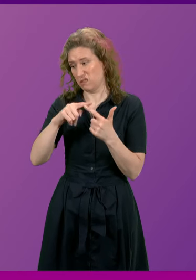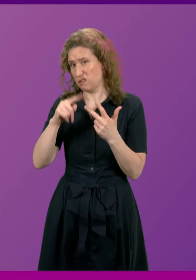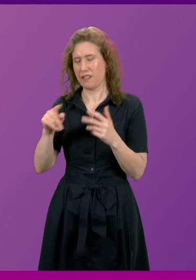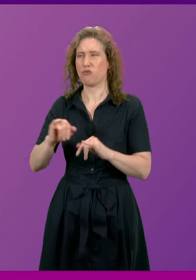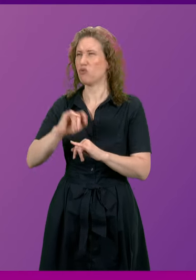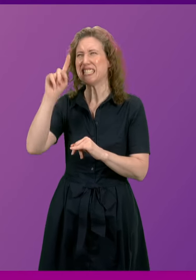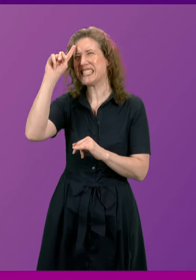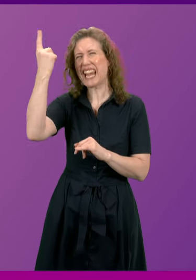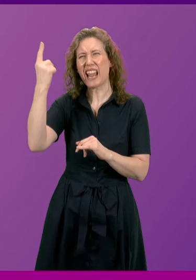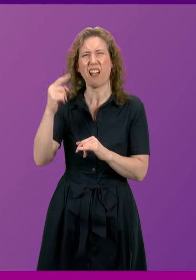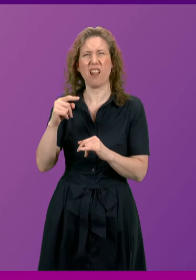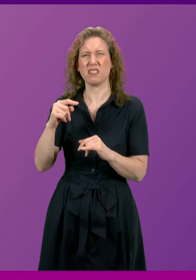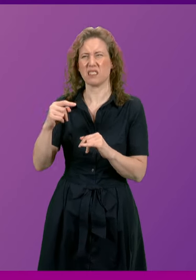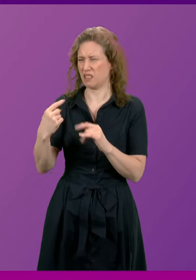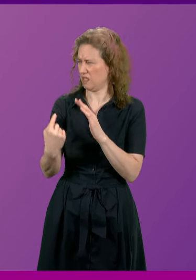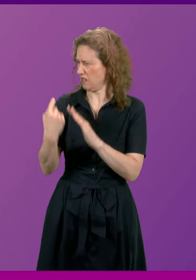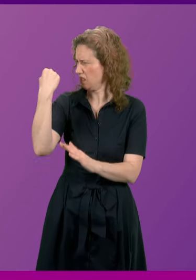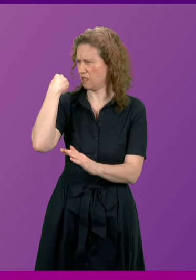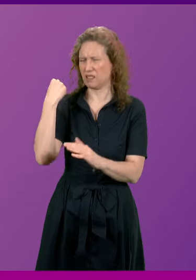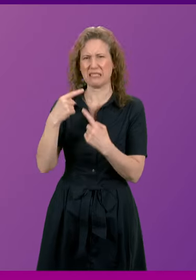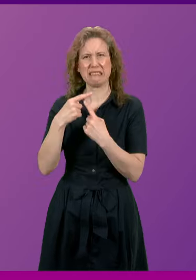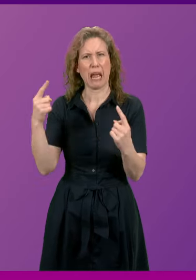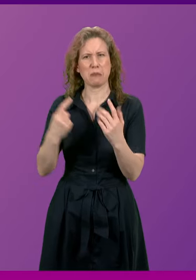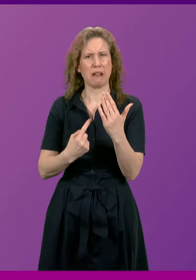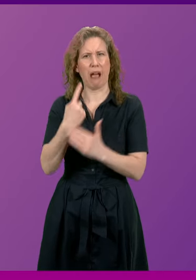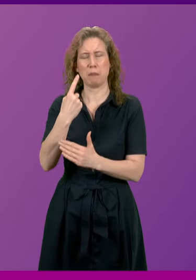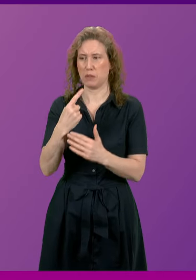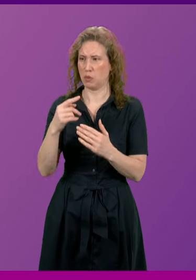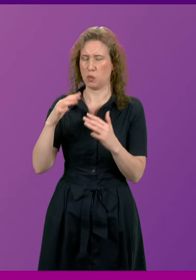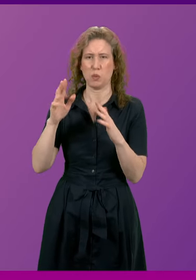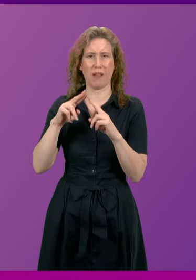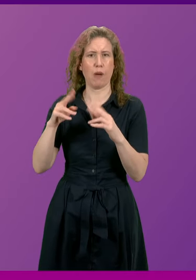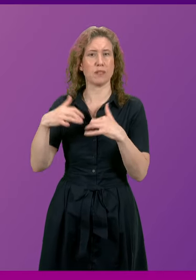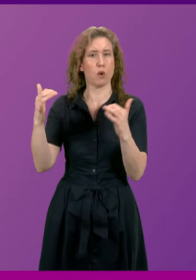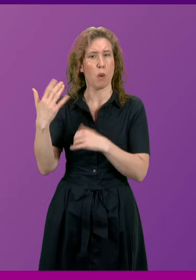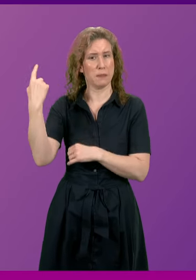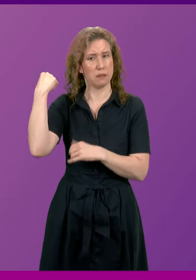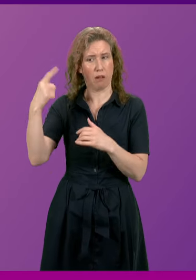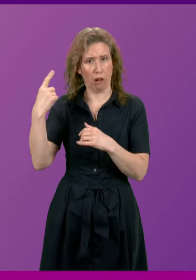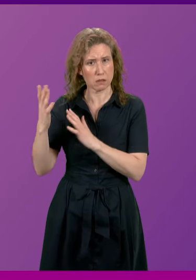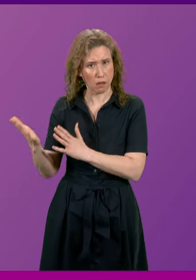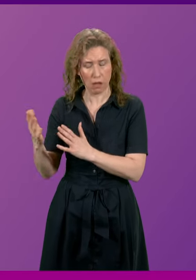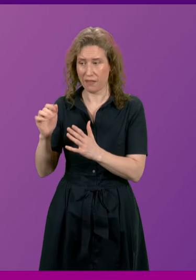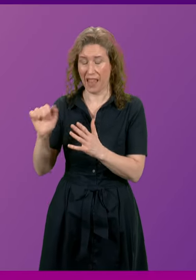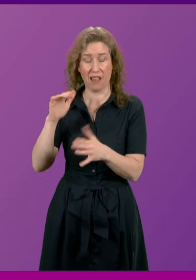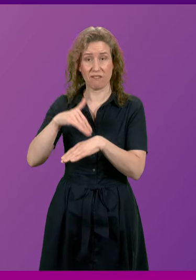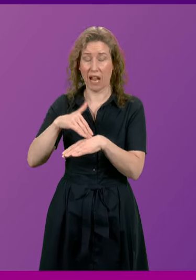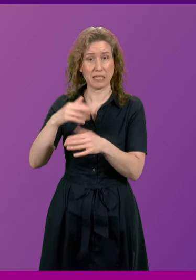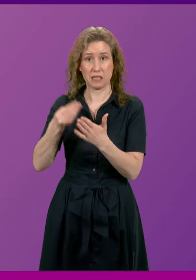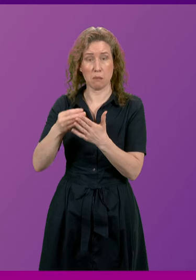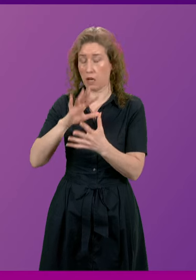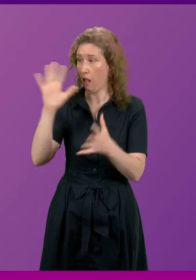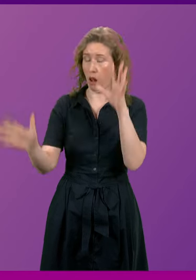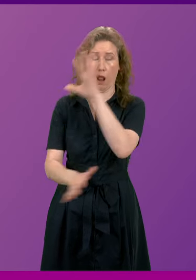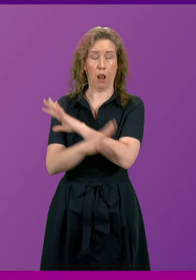ridiculous statement that was made to the House of Commons. So I, I have to say to,